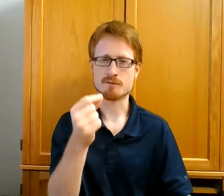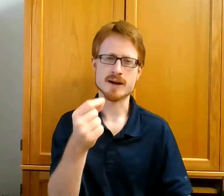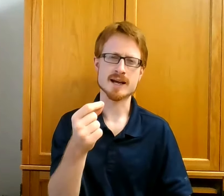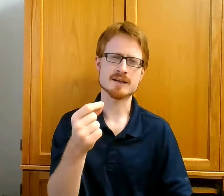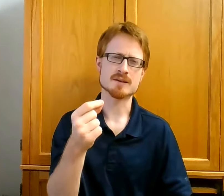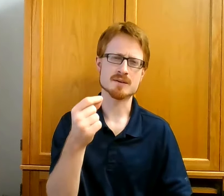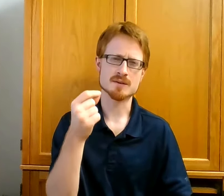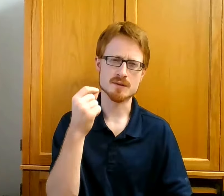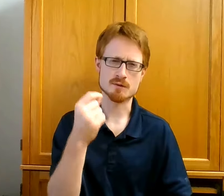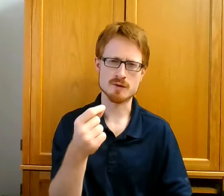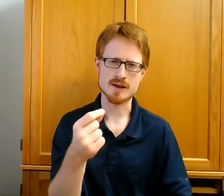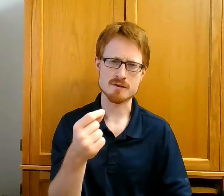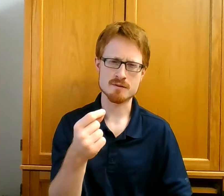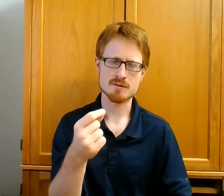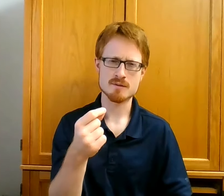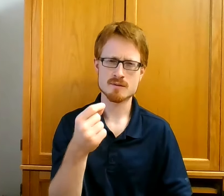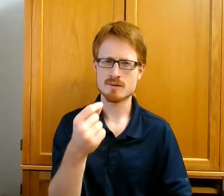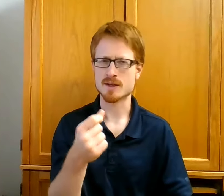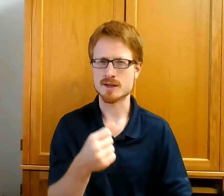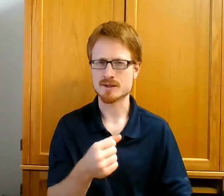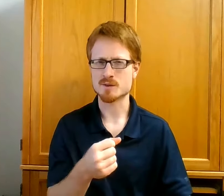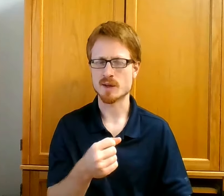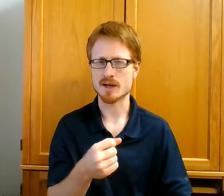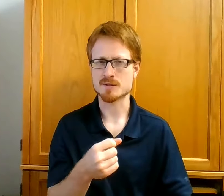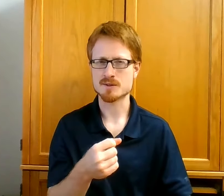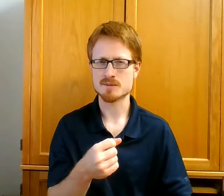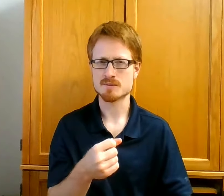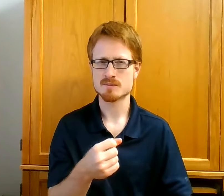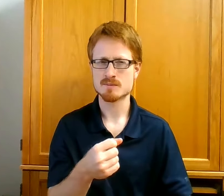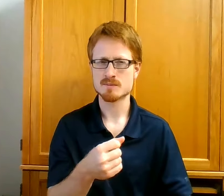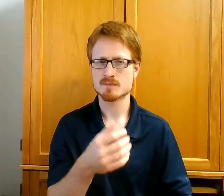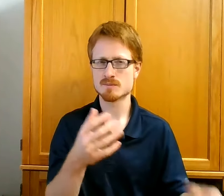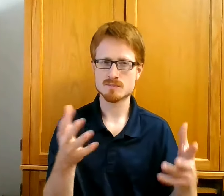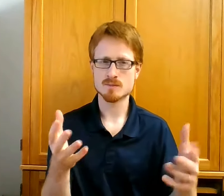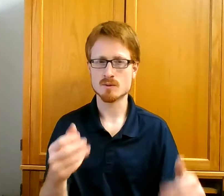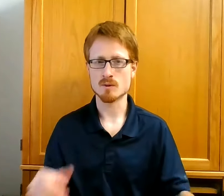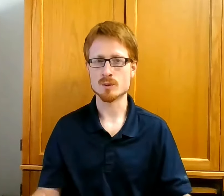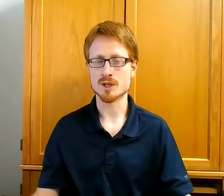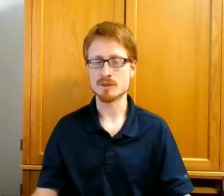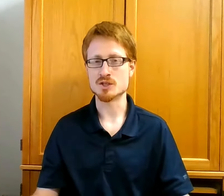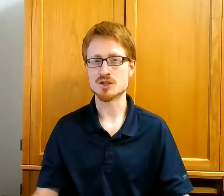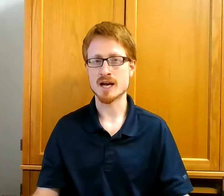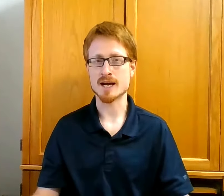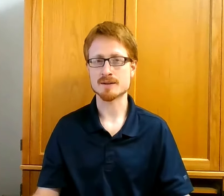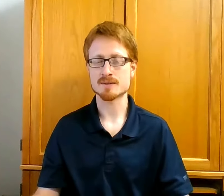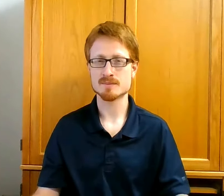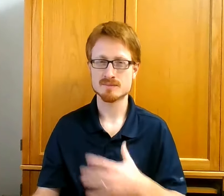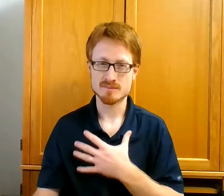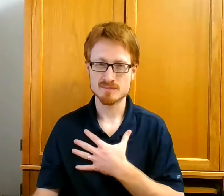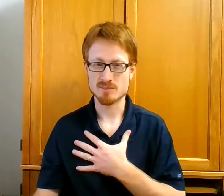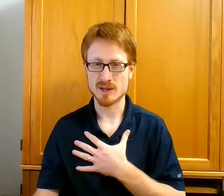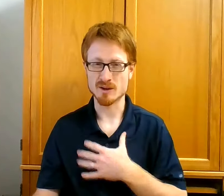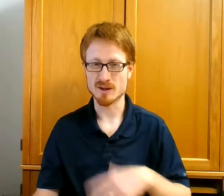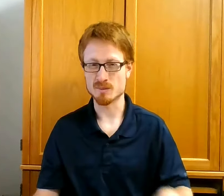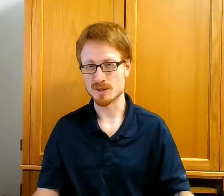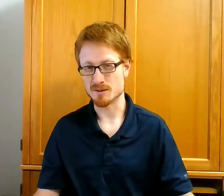find the faith that he expects? Or would he be shocked by our unbelief?